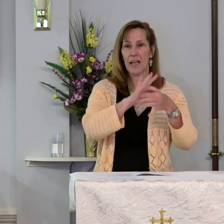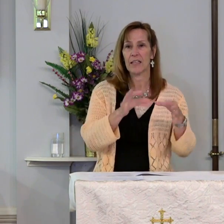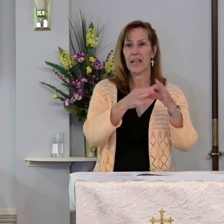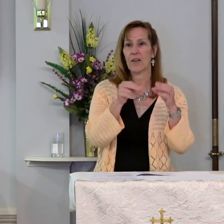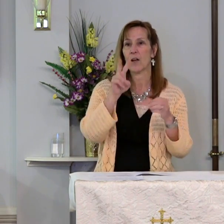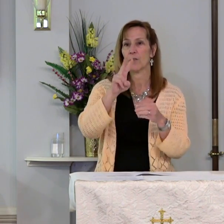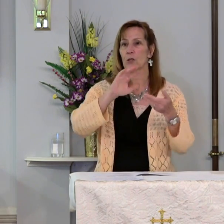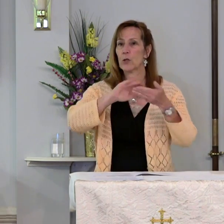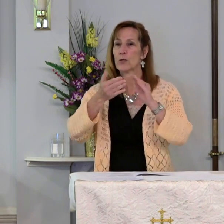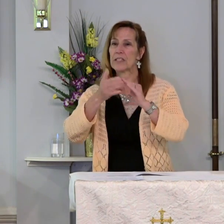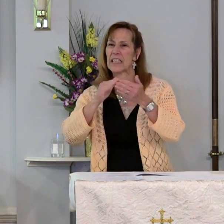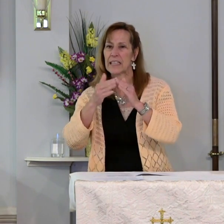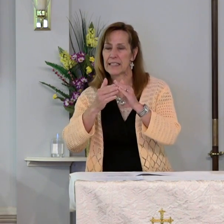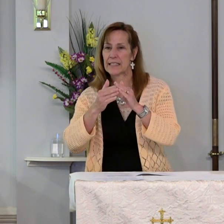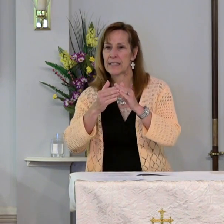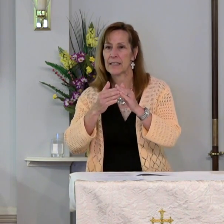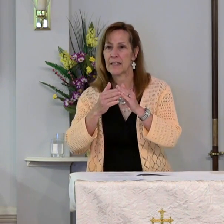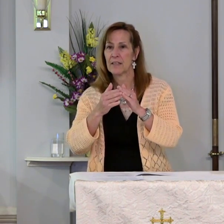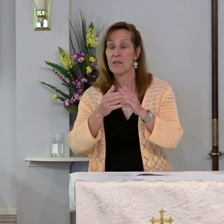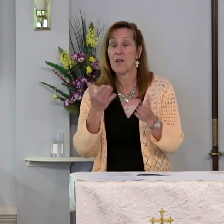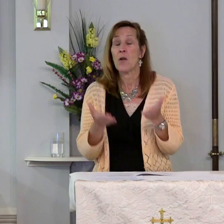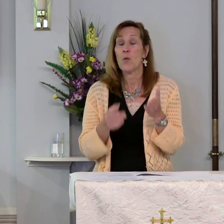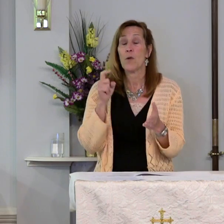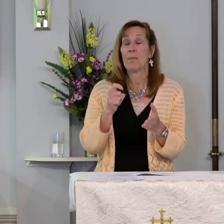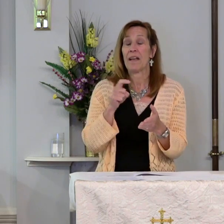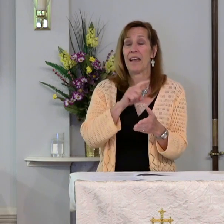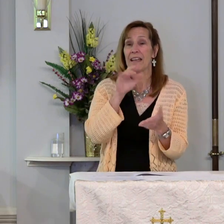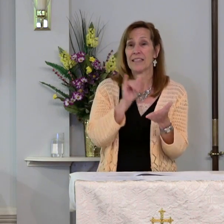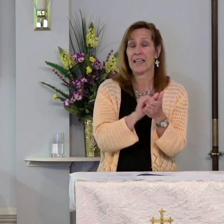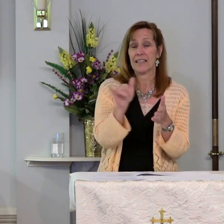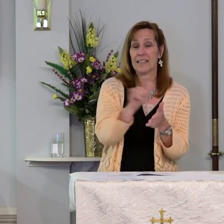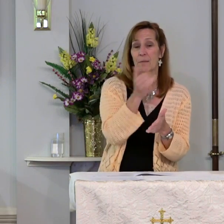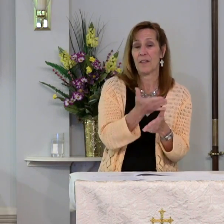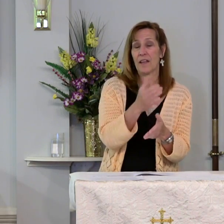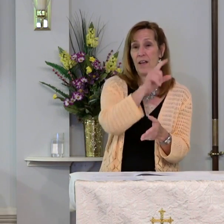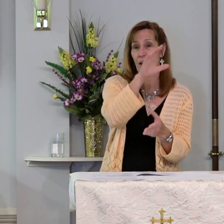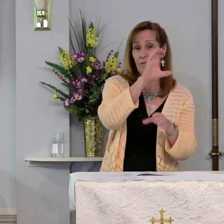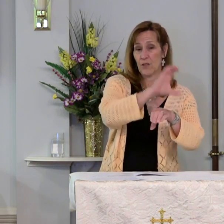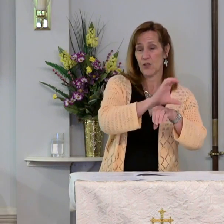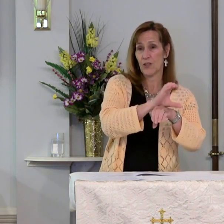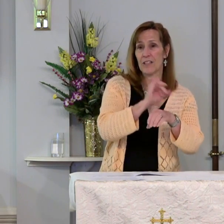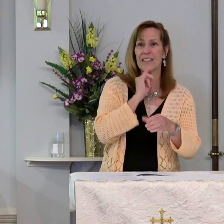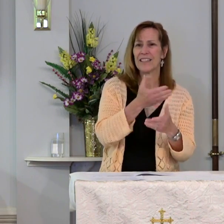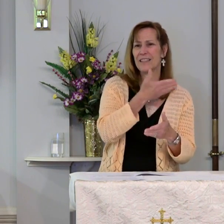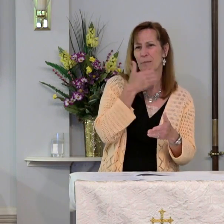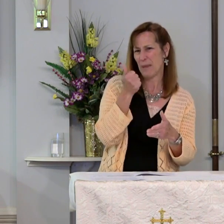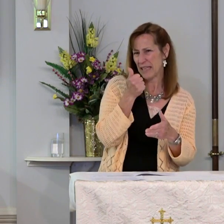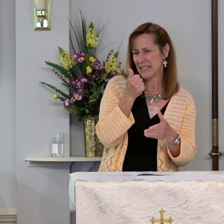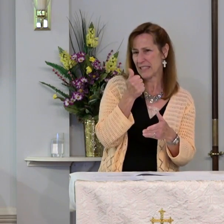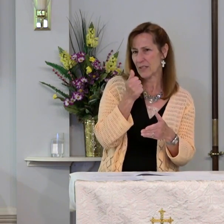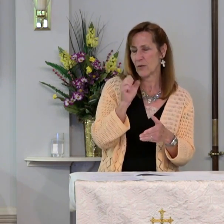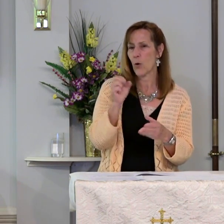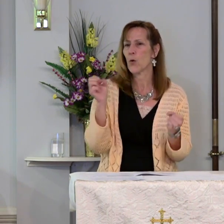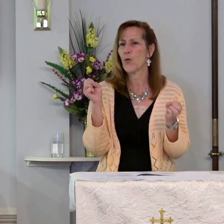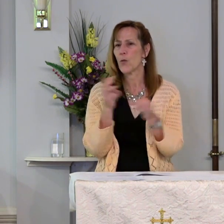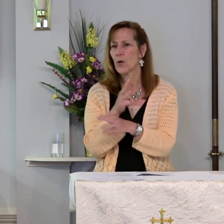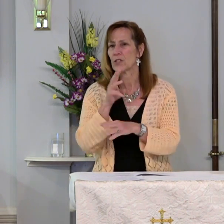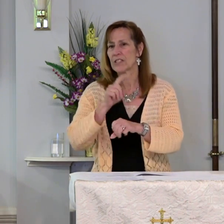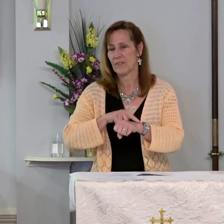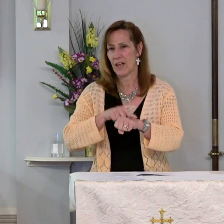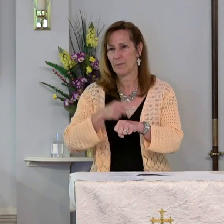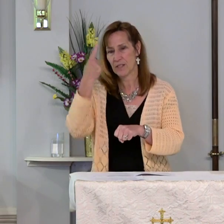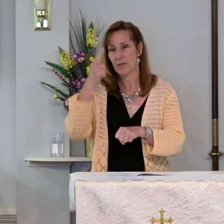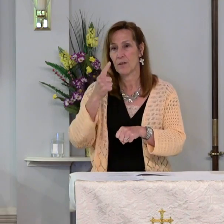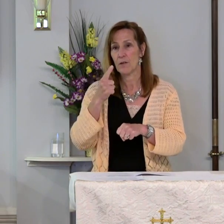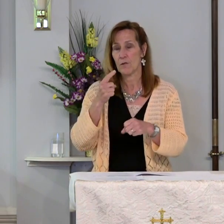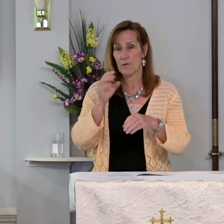We might ask that of the church. Is this the best or the worst of times